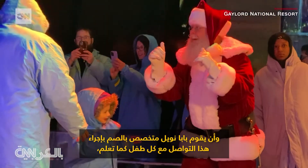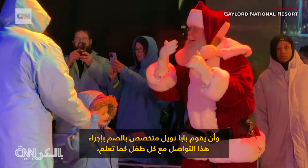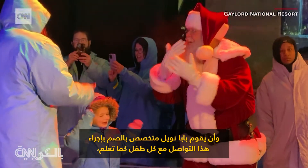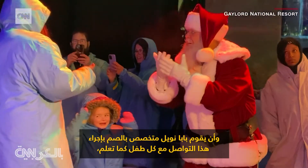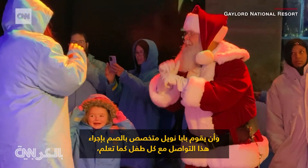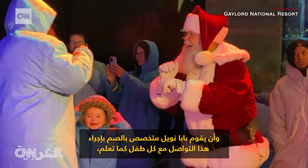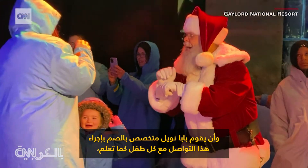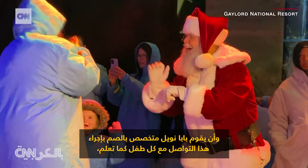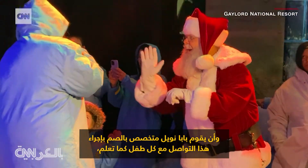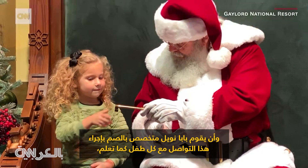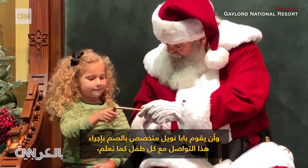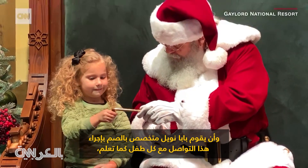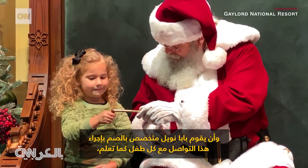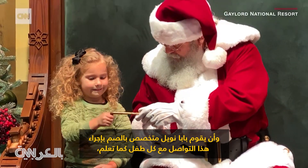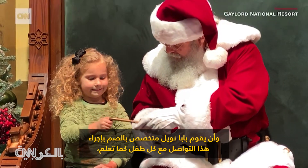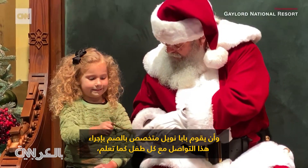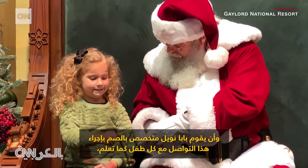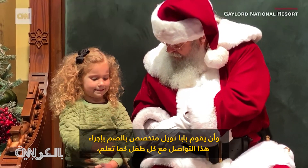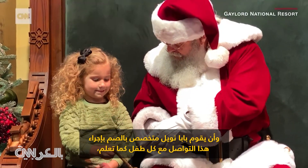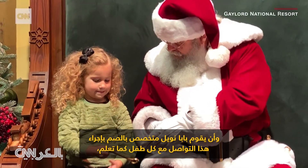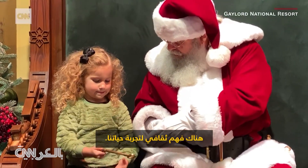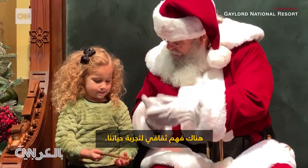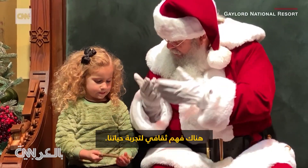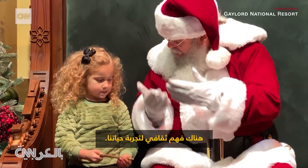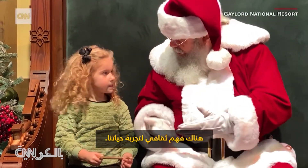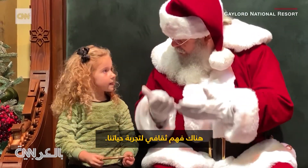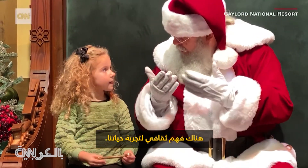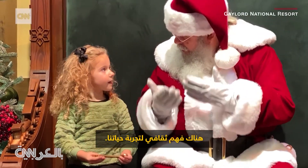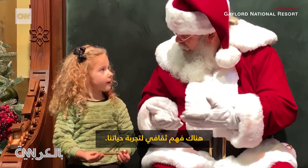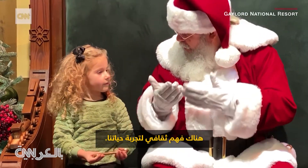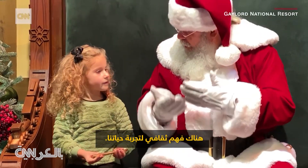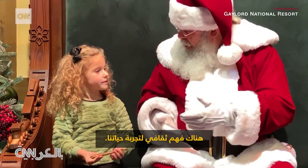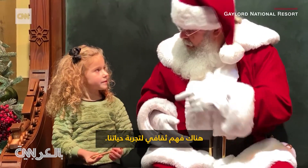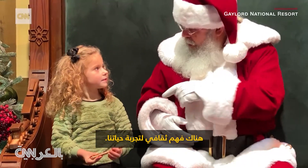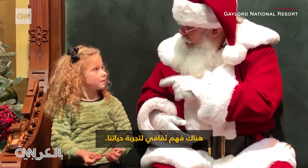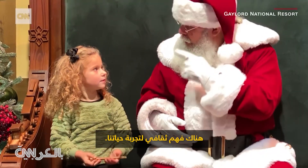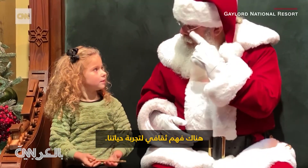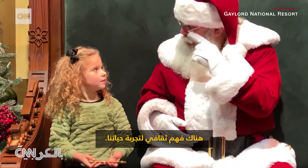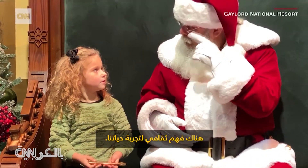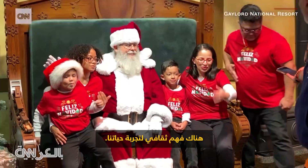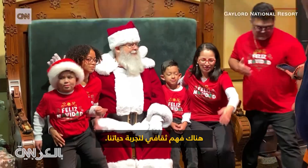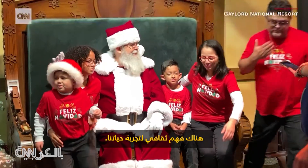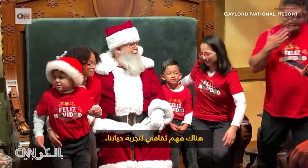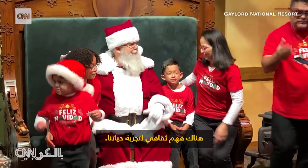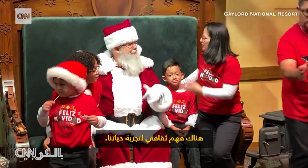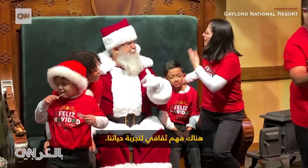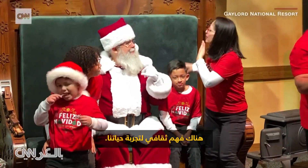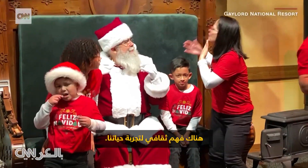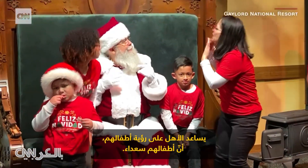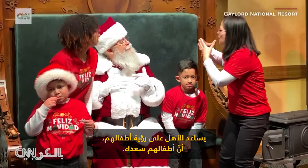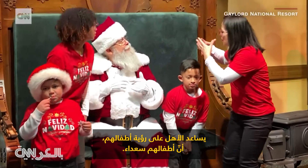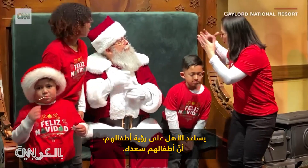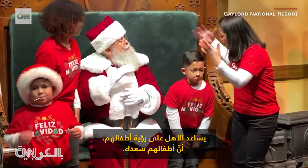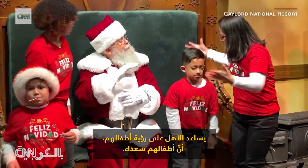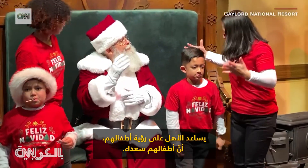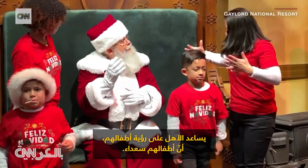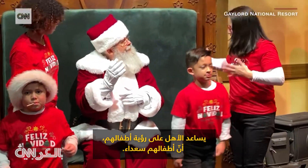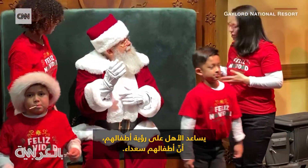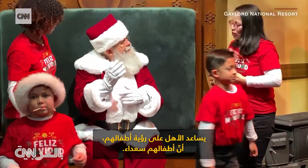that connection with each child, you know, there's a cultural understanding of our life experience. It helps parents see in their